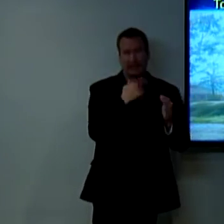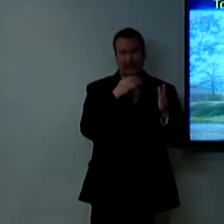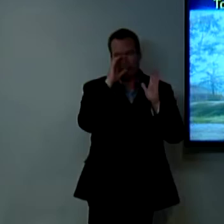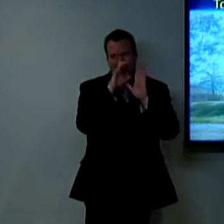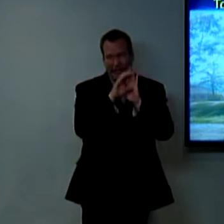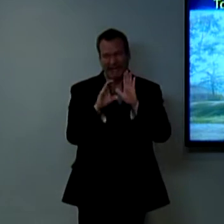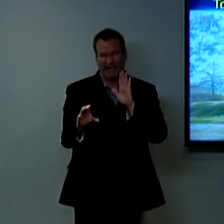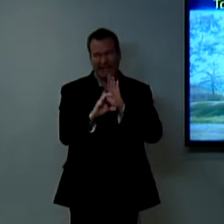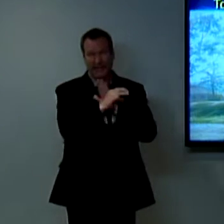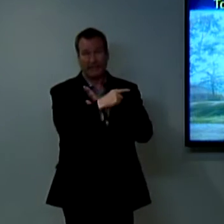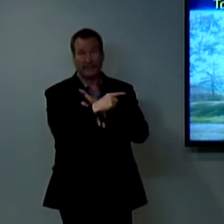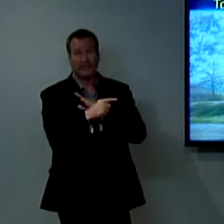return.